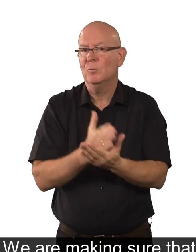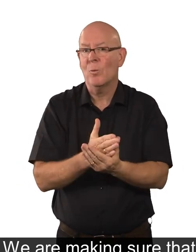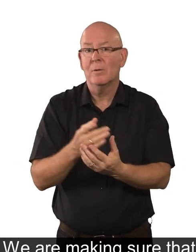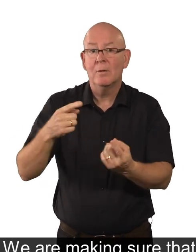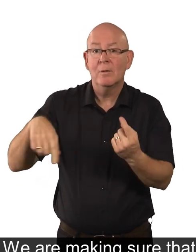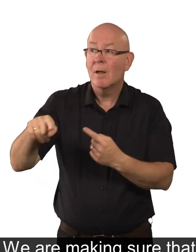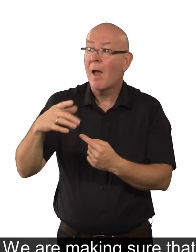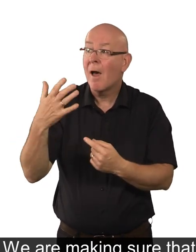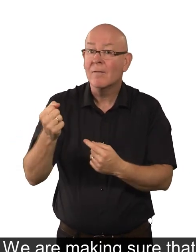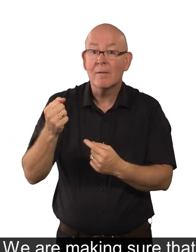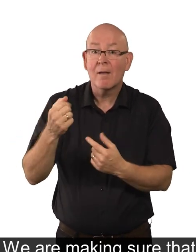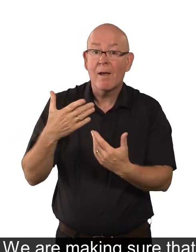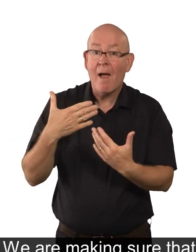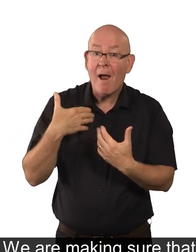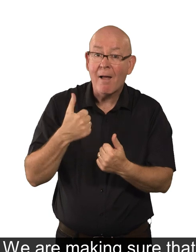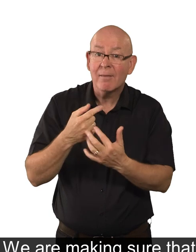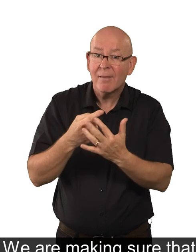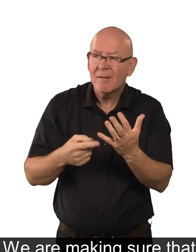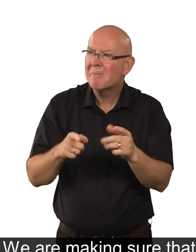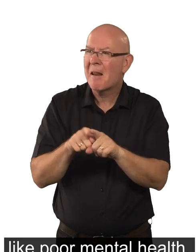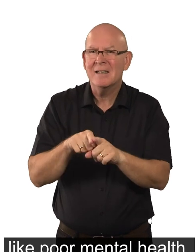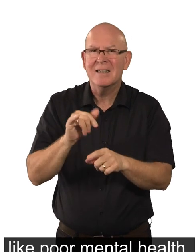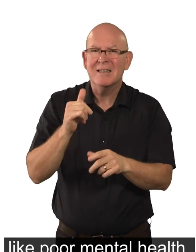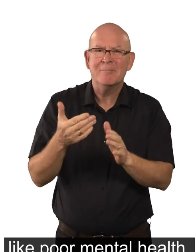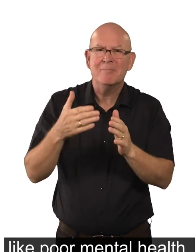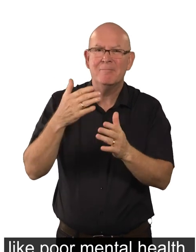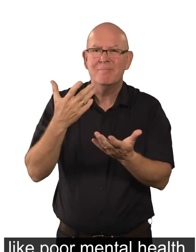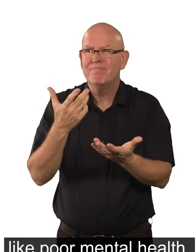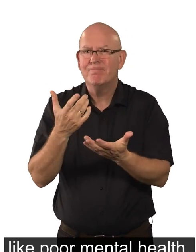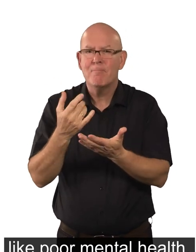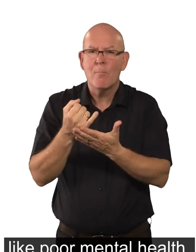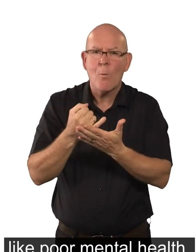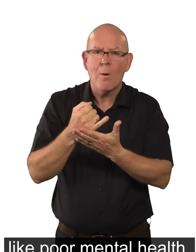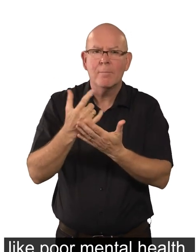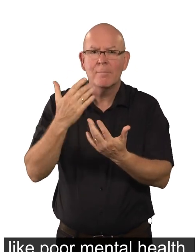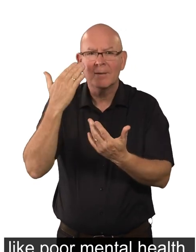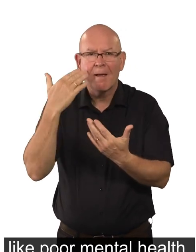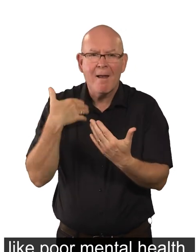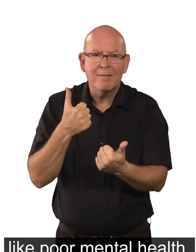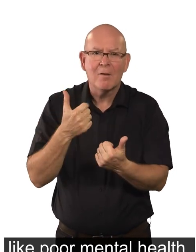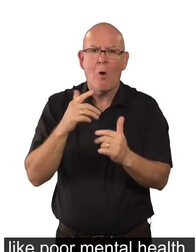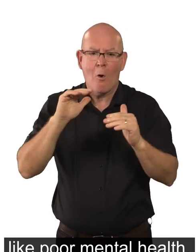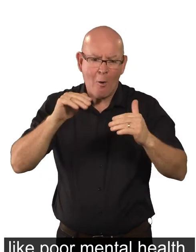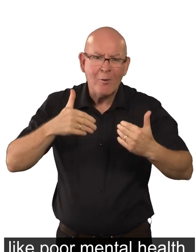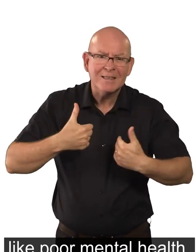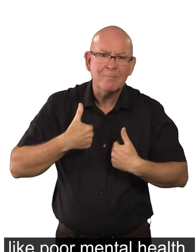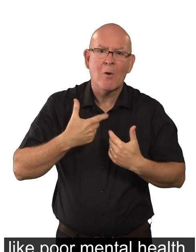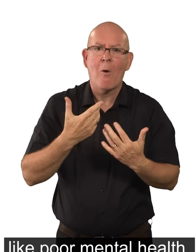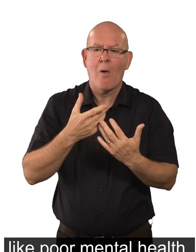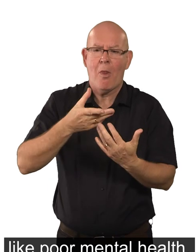We are making sure that people with health conditions like poor mental health, autism or a learning